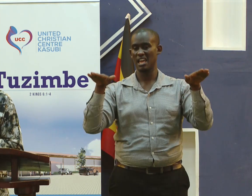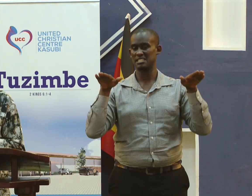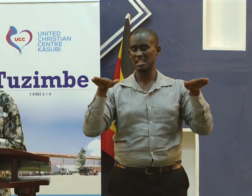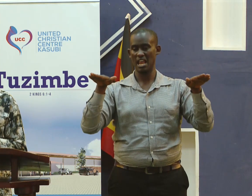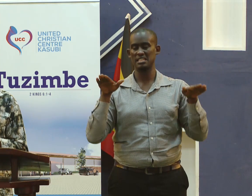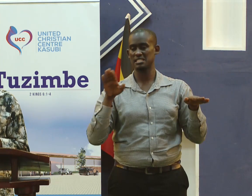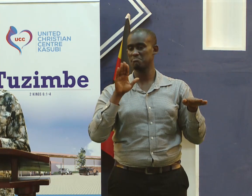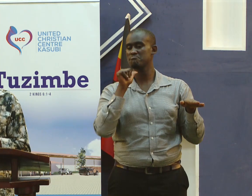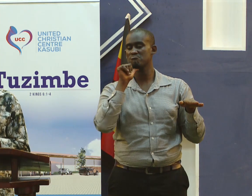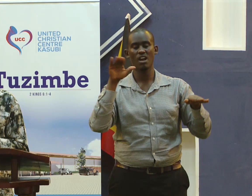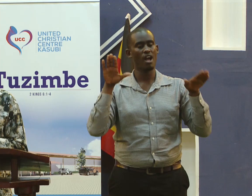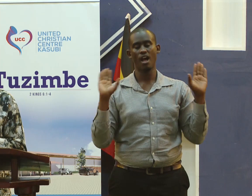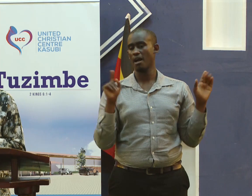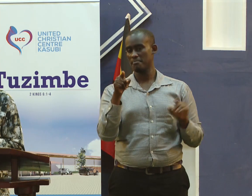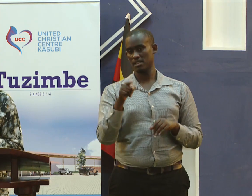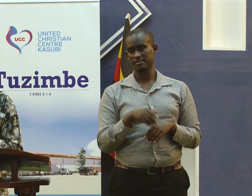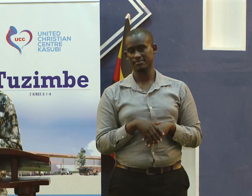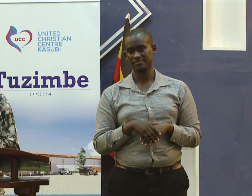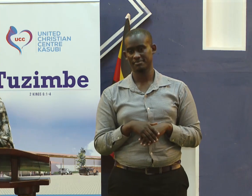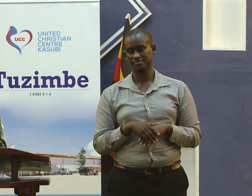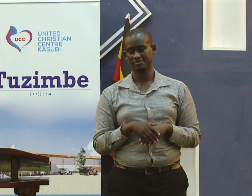take away being slothful